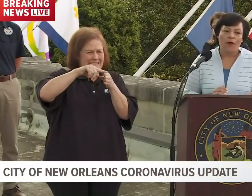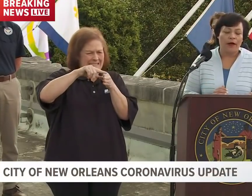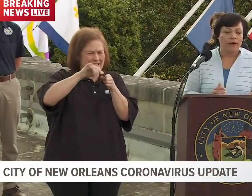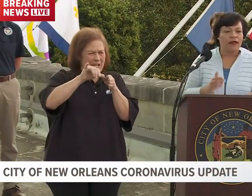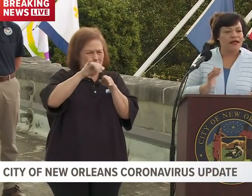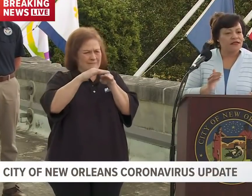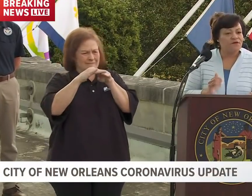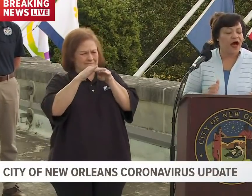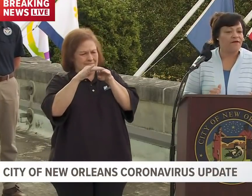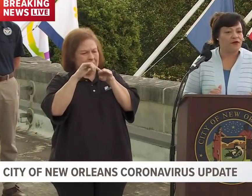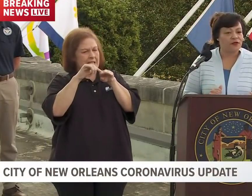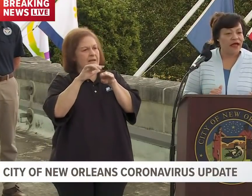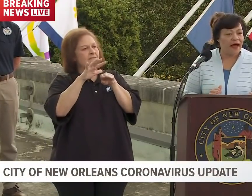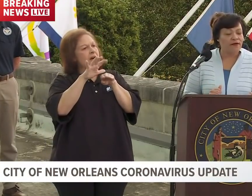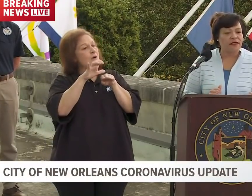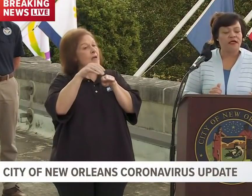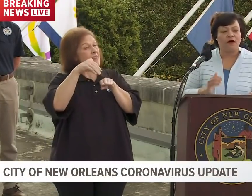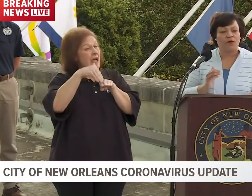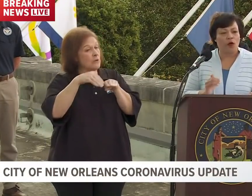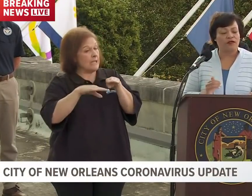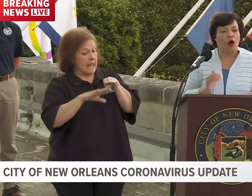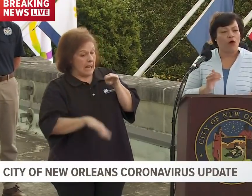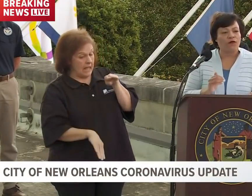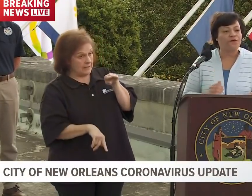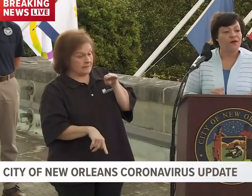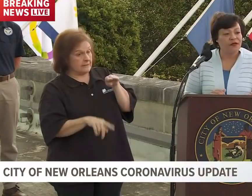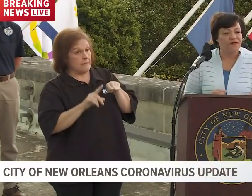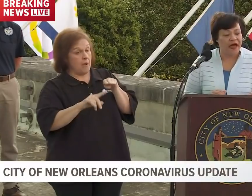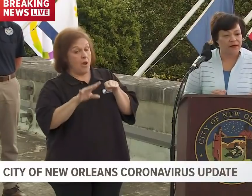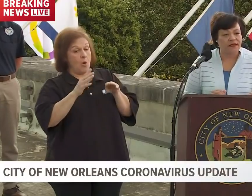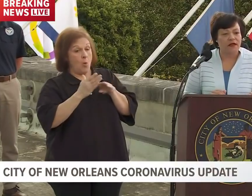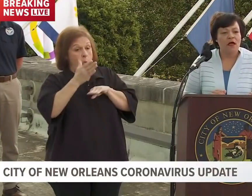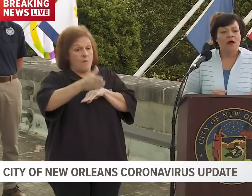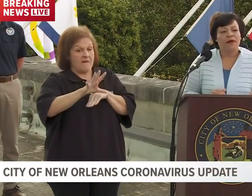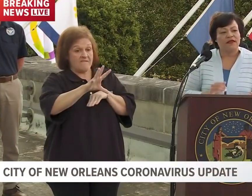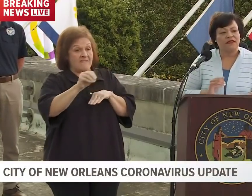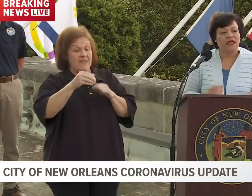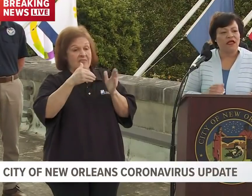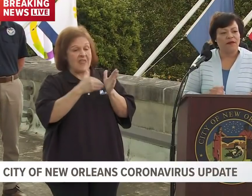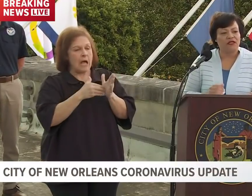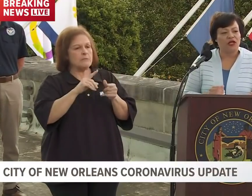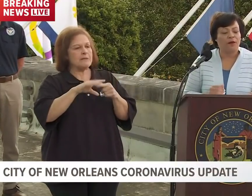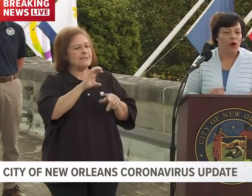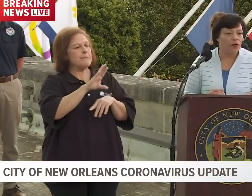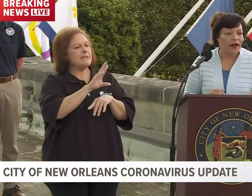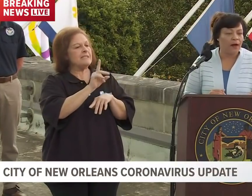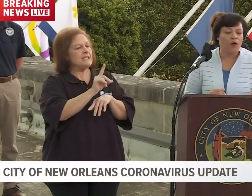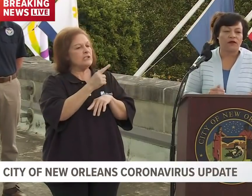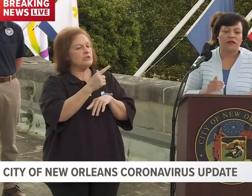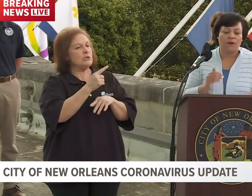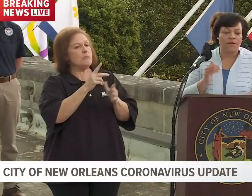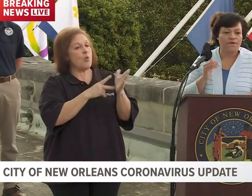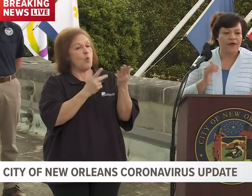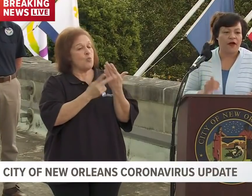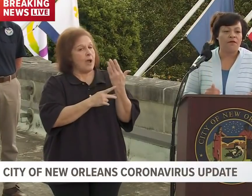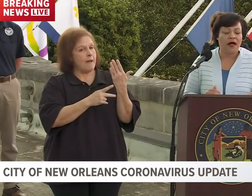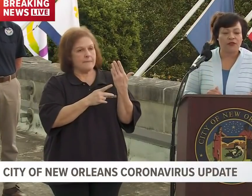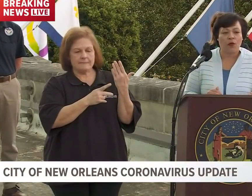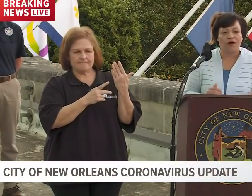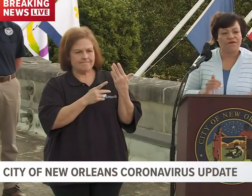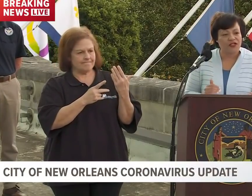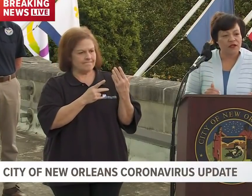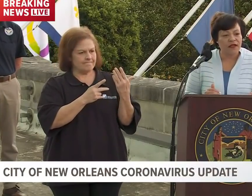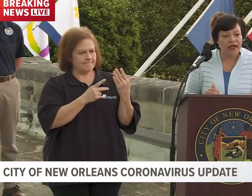We're less than 500,000, of course, over 50,000. But the CDBG program works very